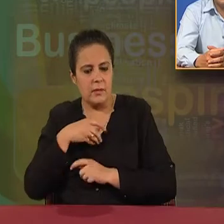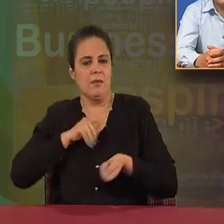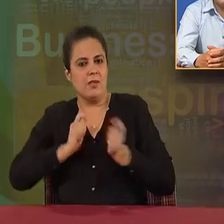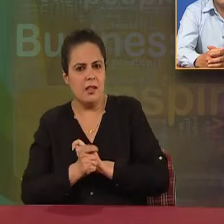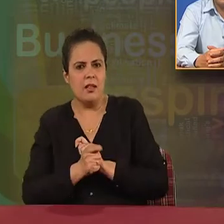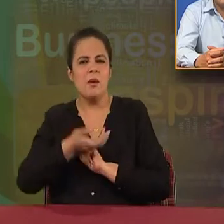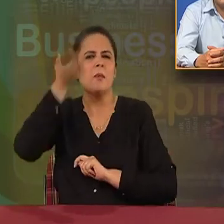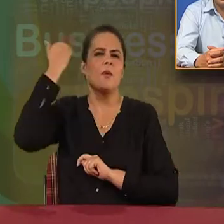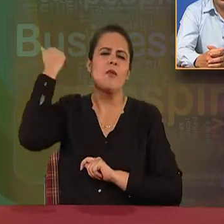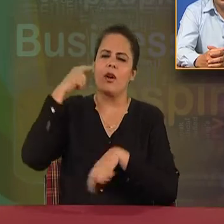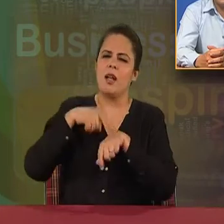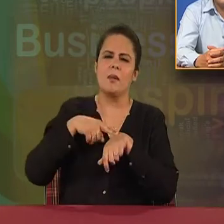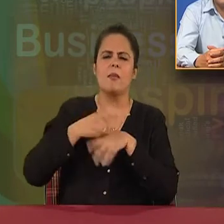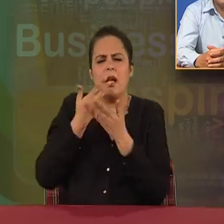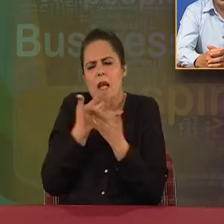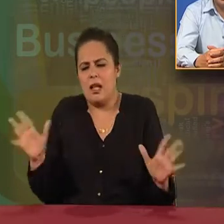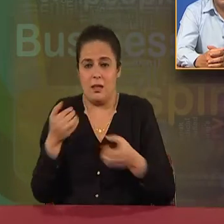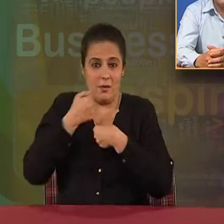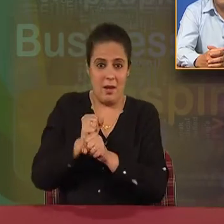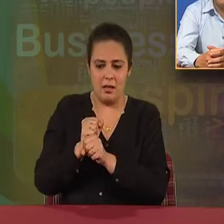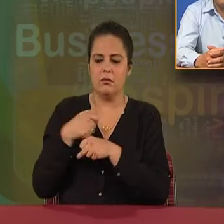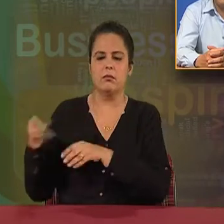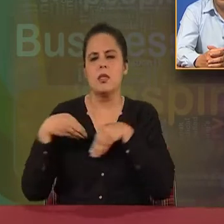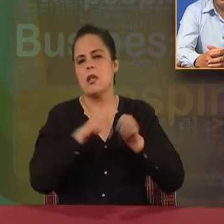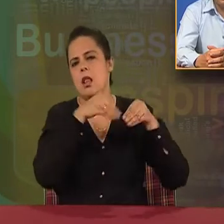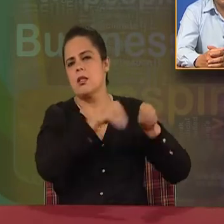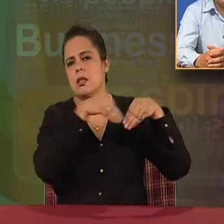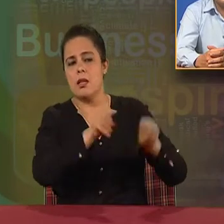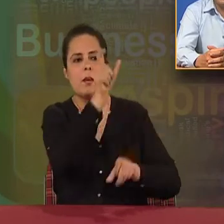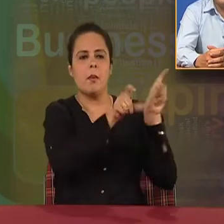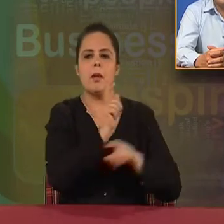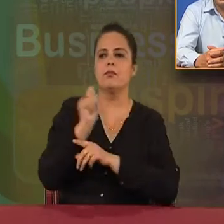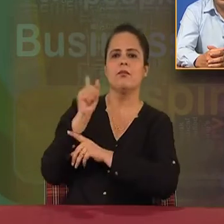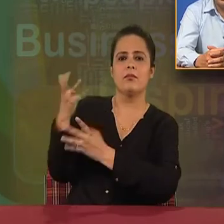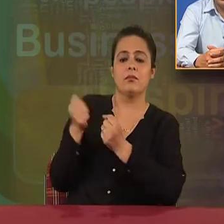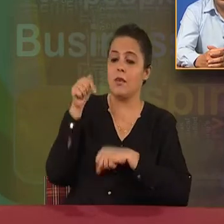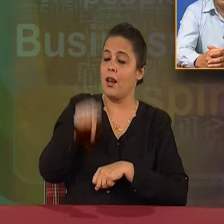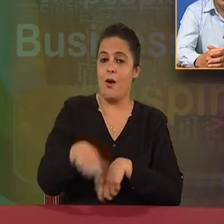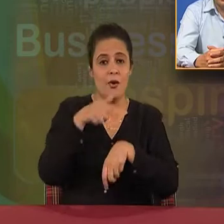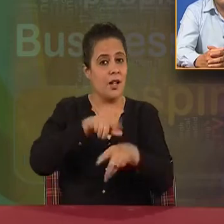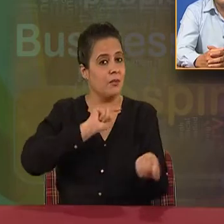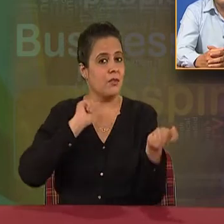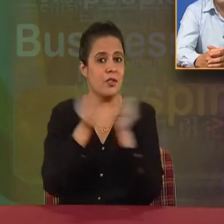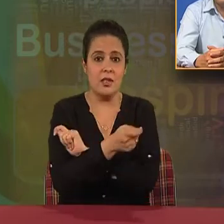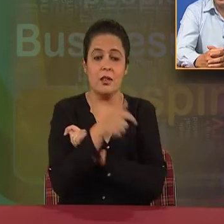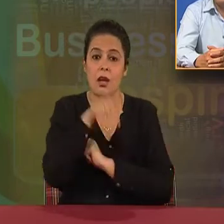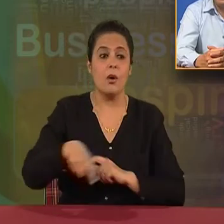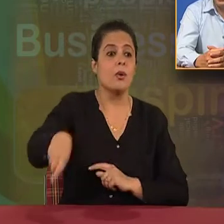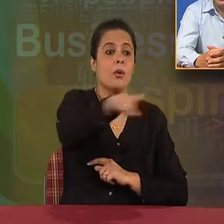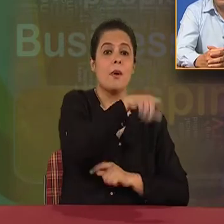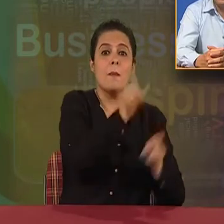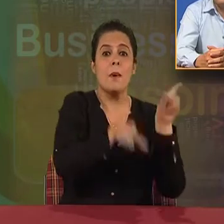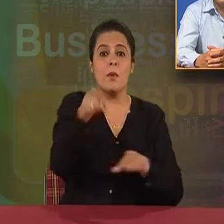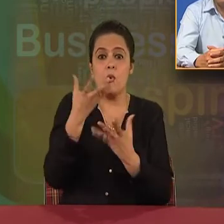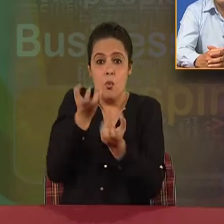they are selling it in the market, and consumers are buying the same. But now, the time has changed. Now, customers would like to